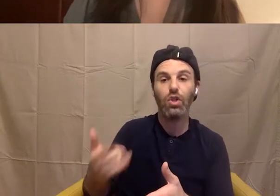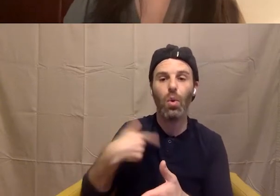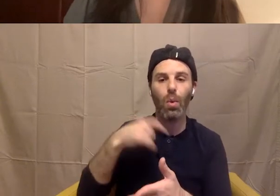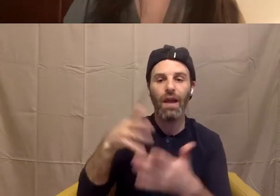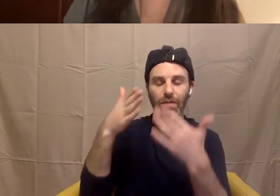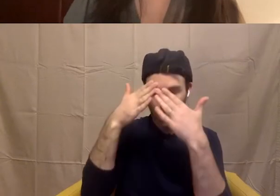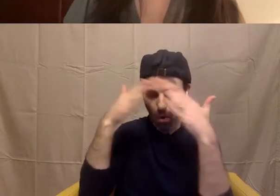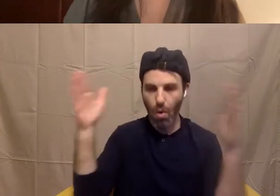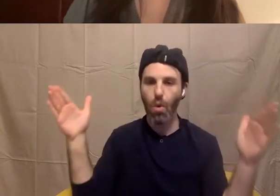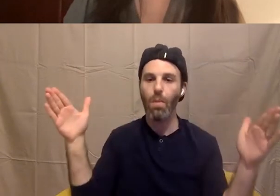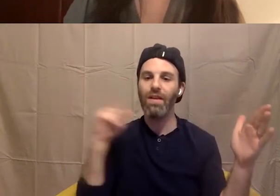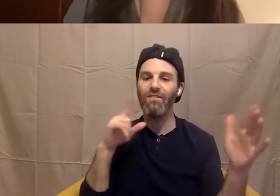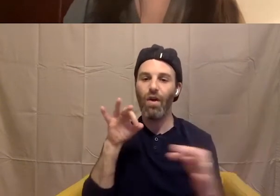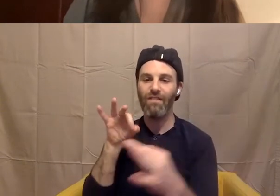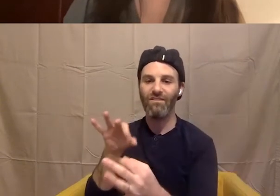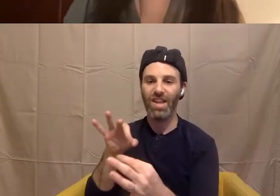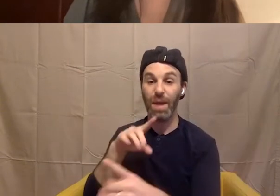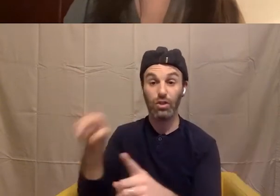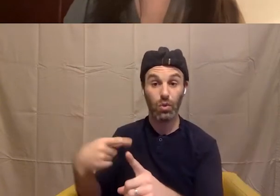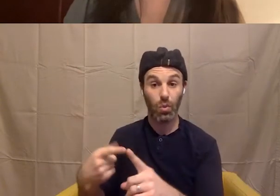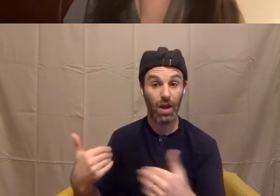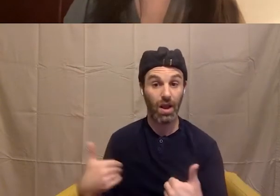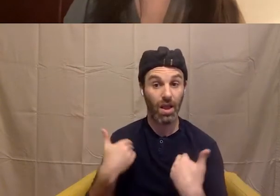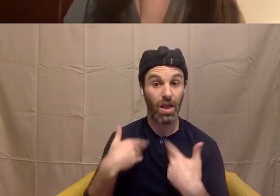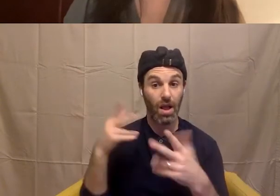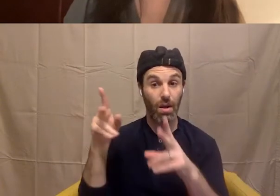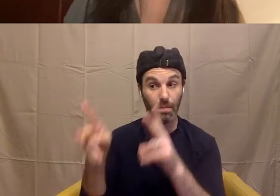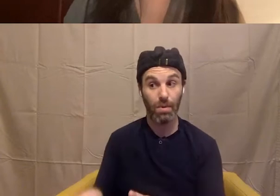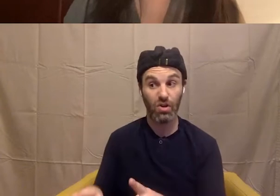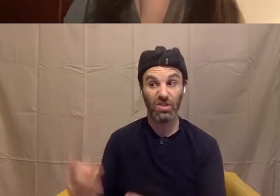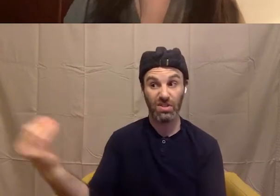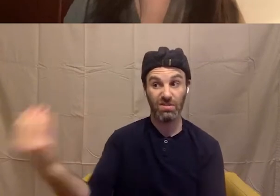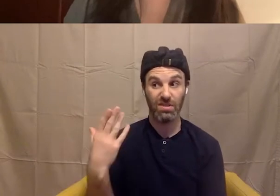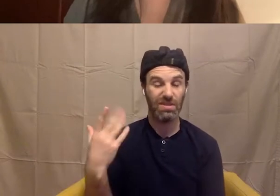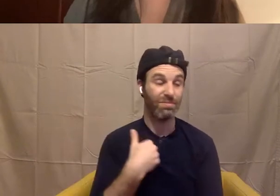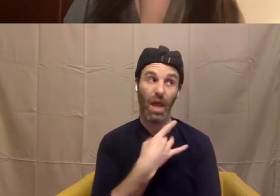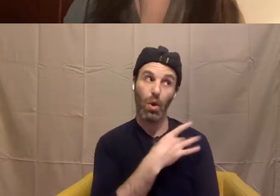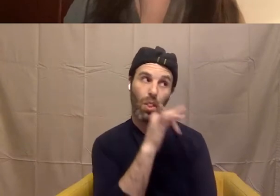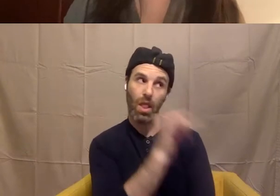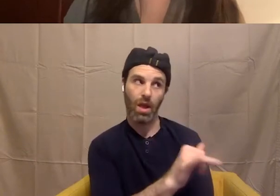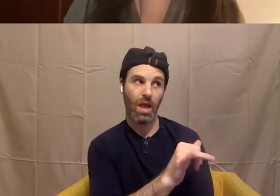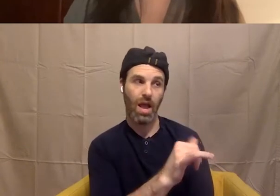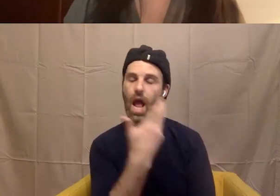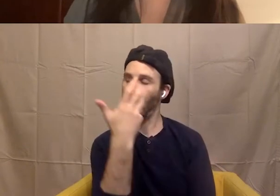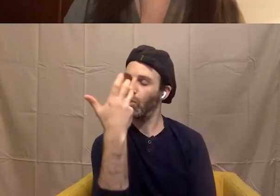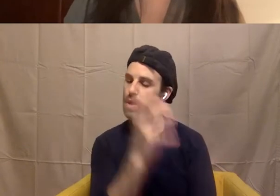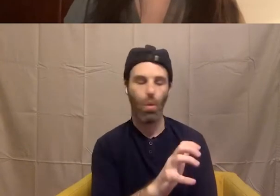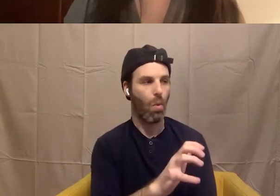And so when our young young people tell us, I didn't like that, I don't want any more of that, that